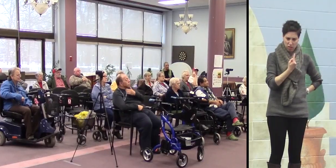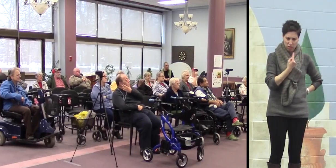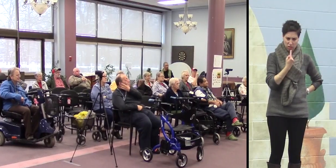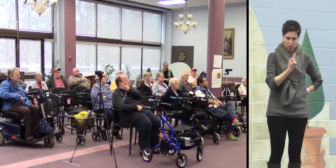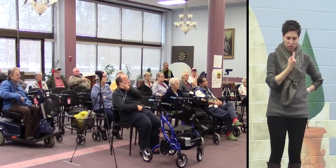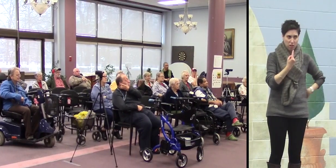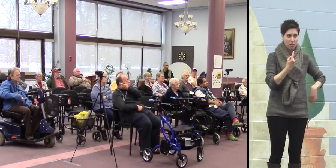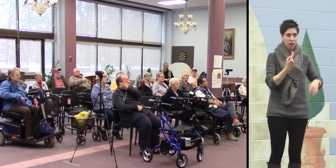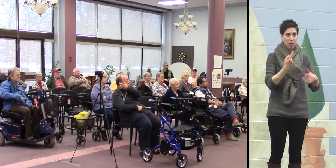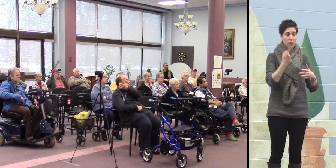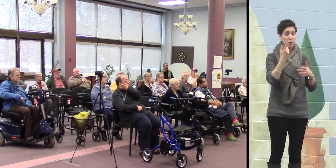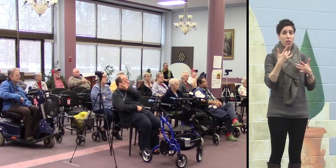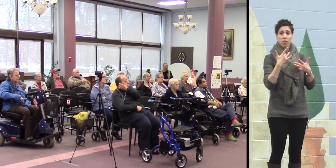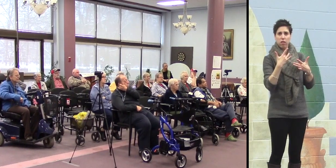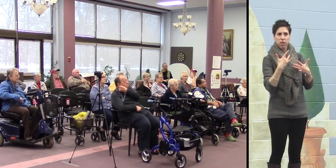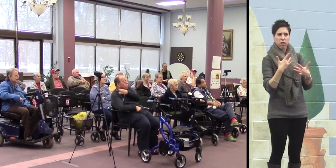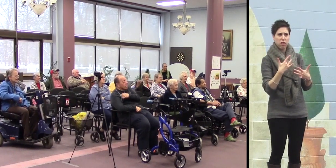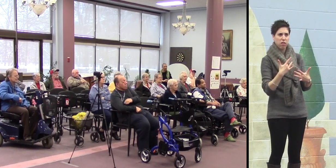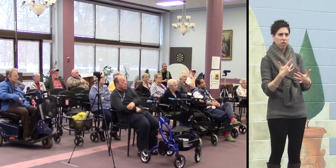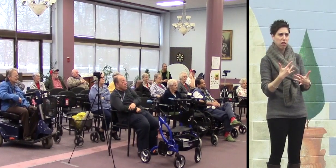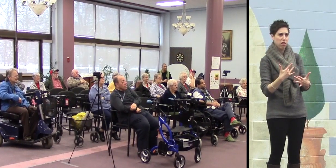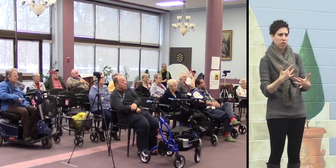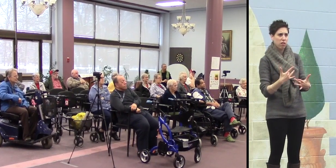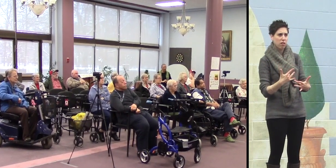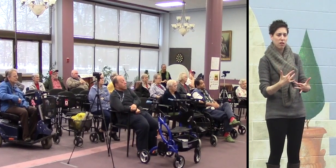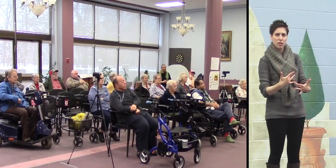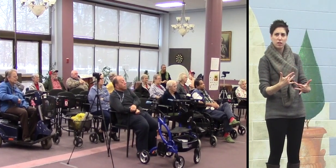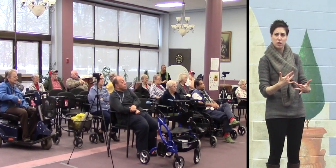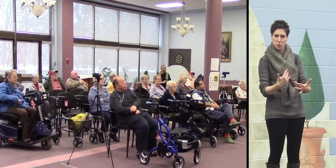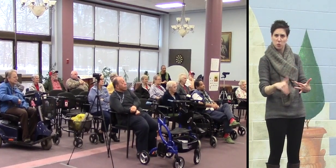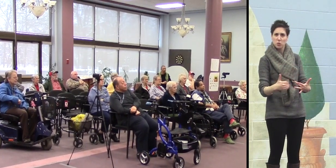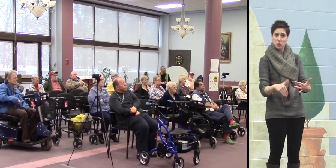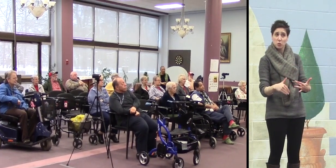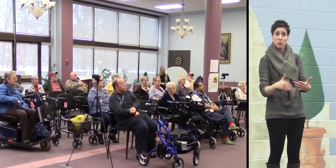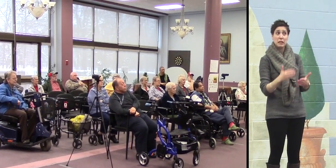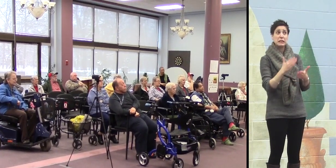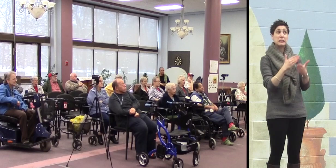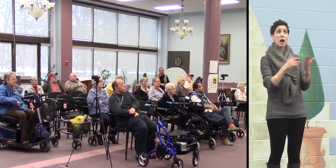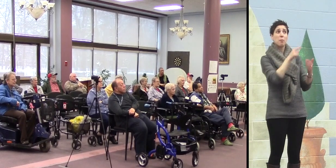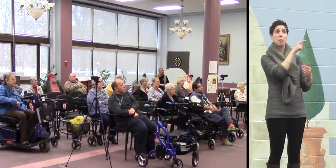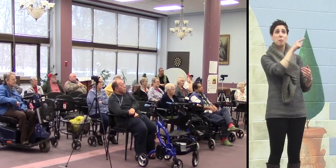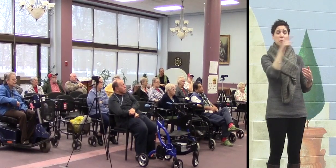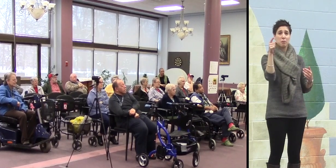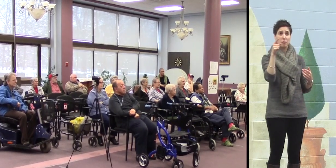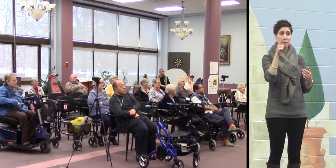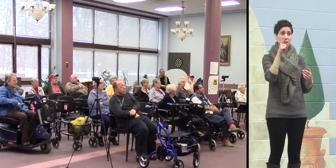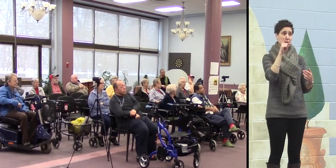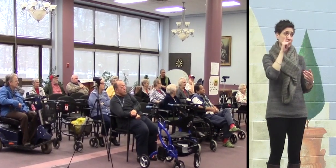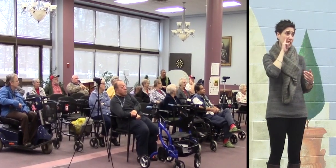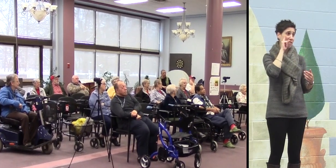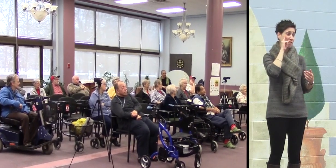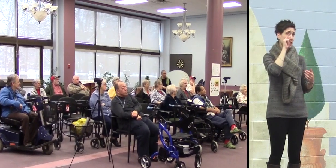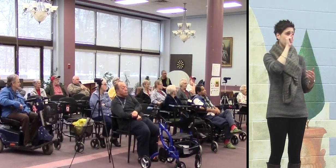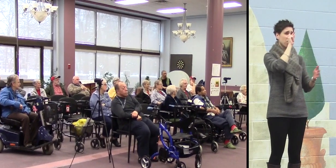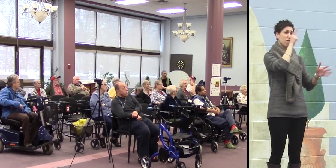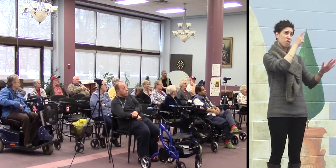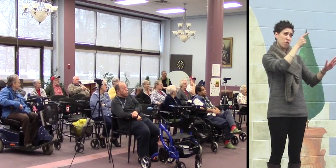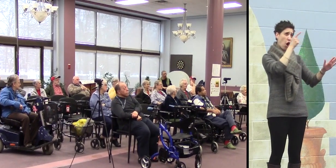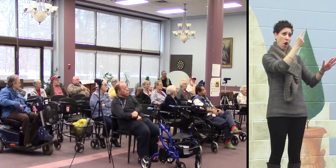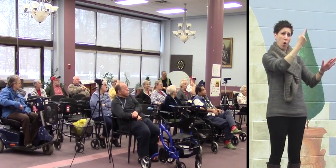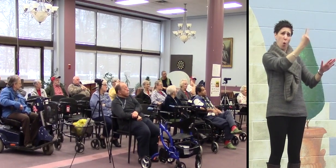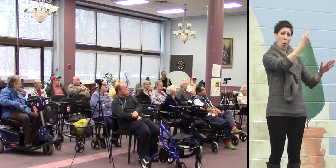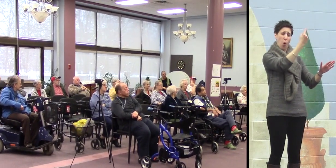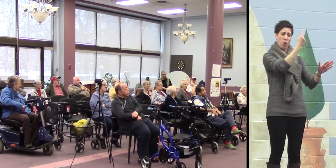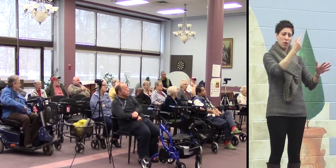depression, and some places we've heard of deaf people even wanting to or